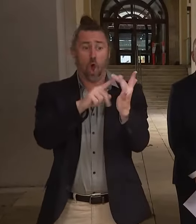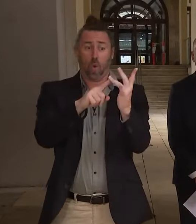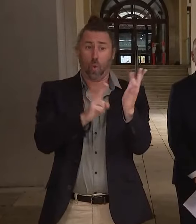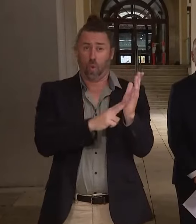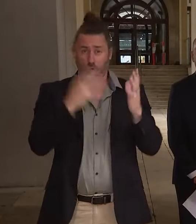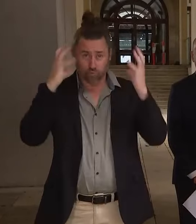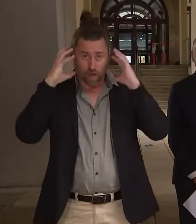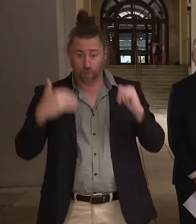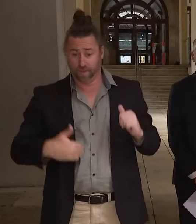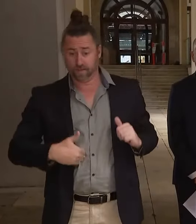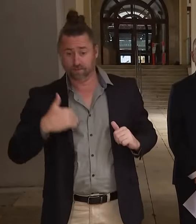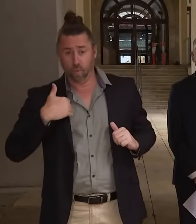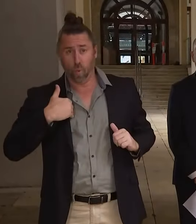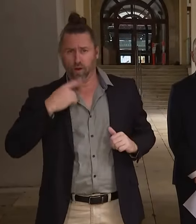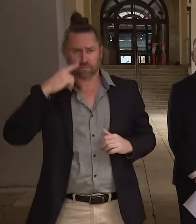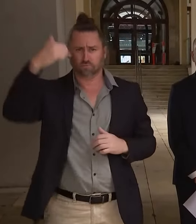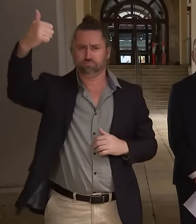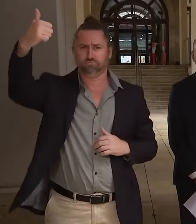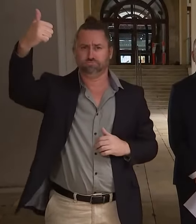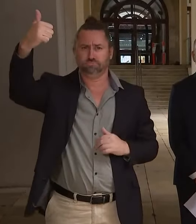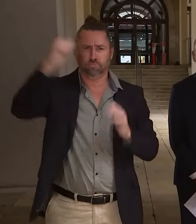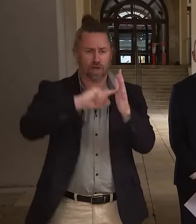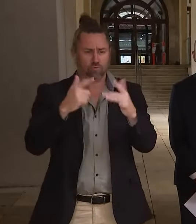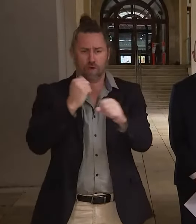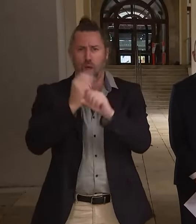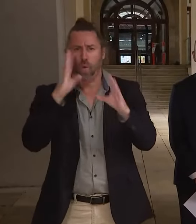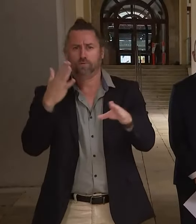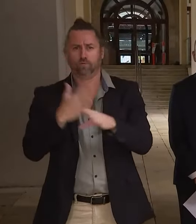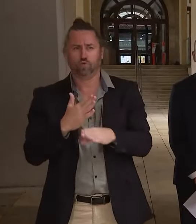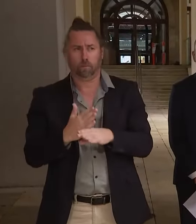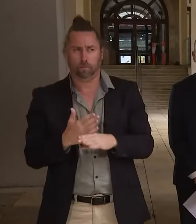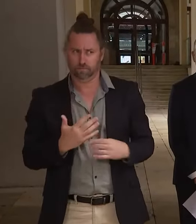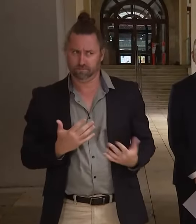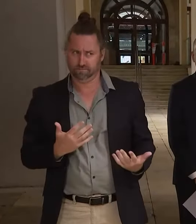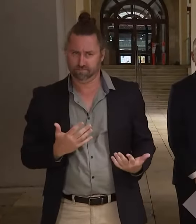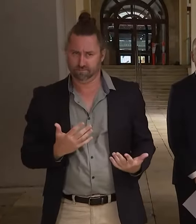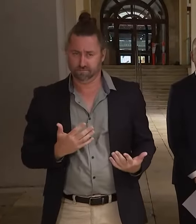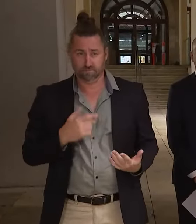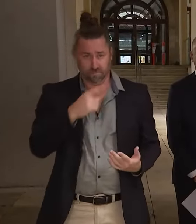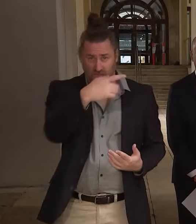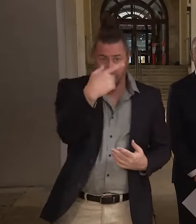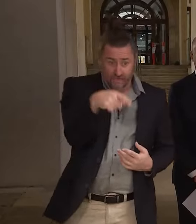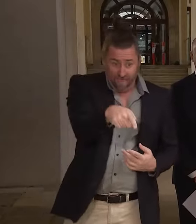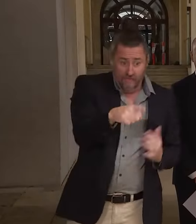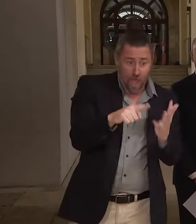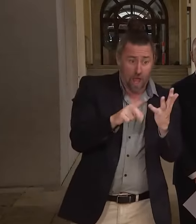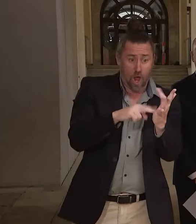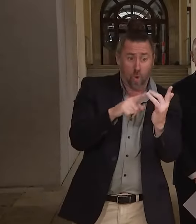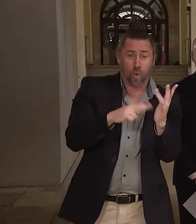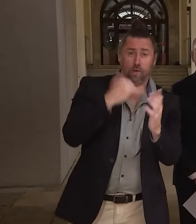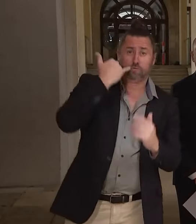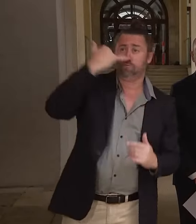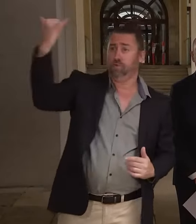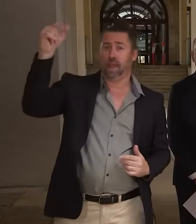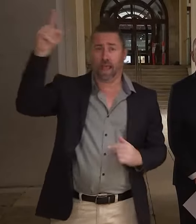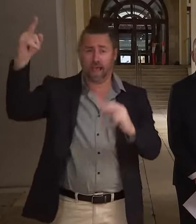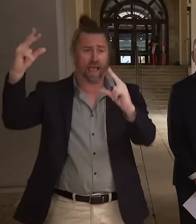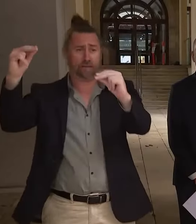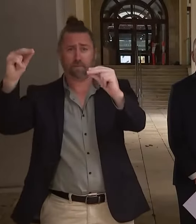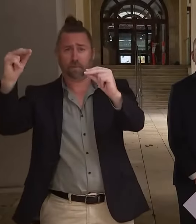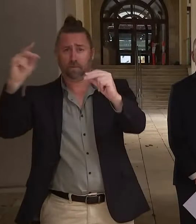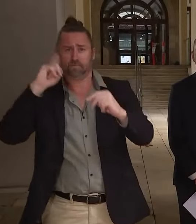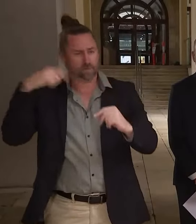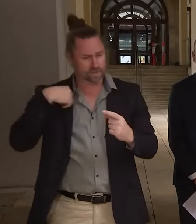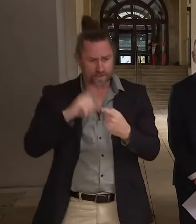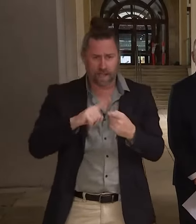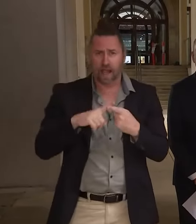this morning praising Craig for the work he's been doing. So they've been in contact with him while he's been on leave. He's been engaging with stakeholders. He's